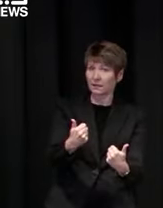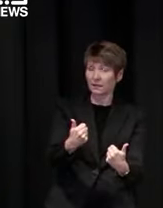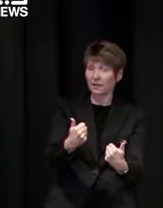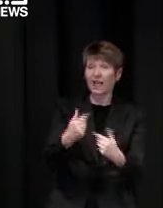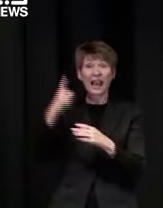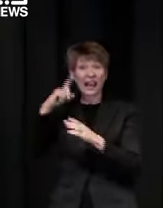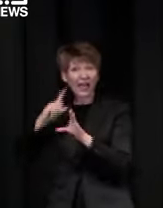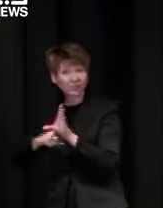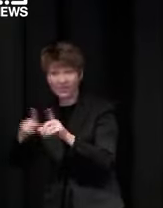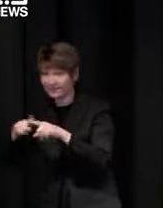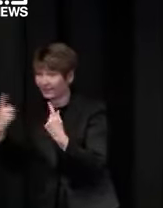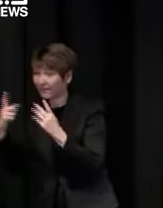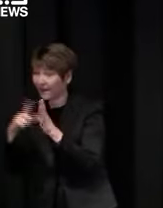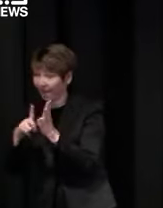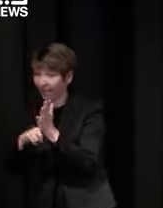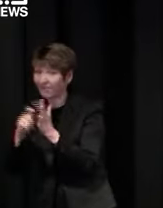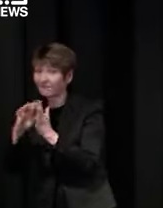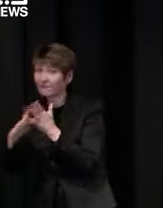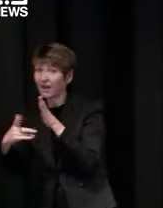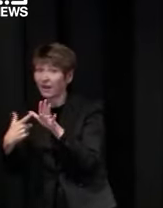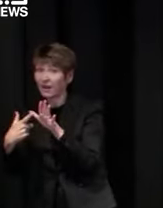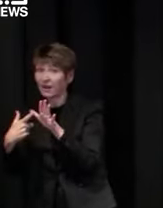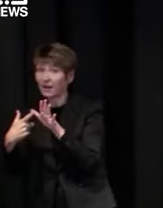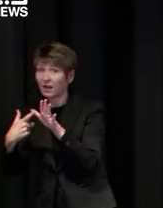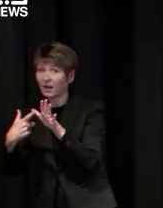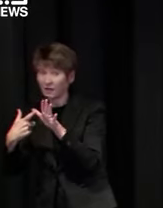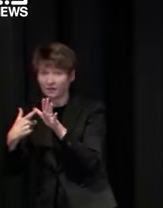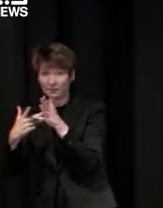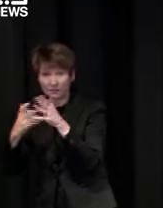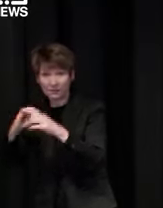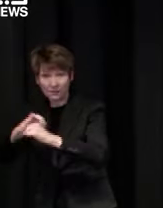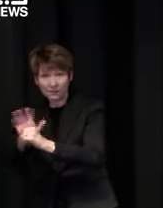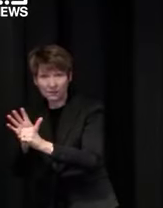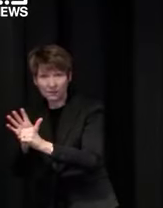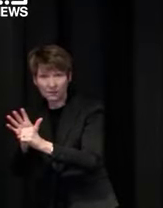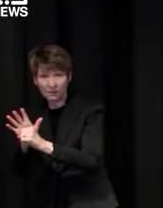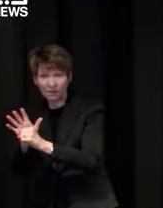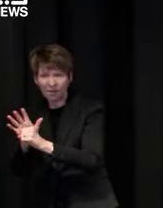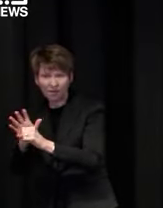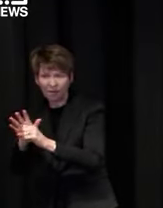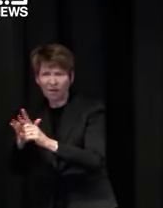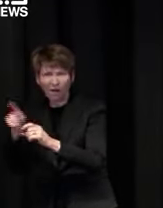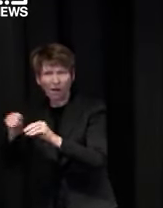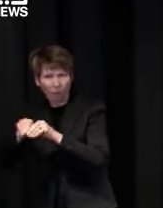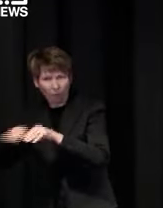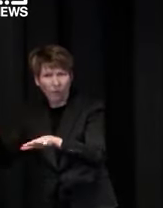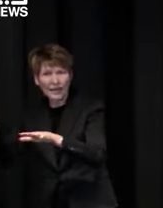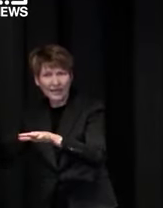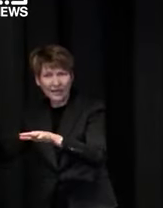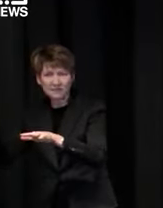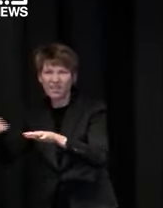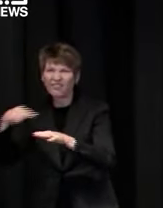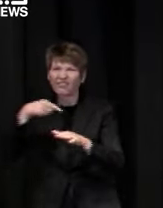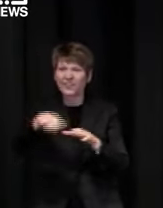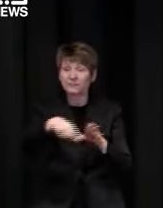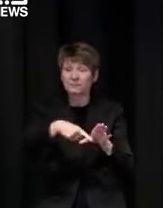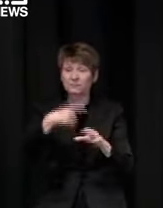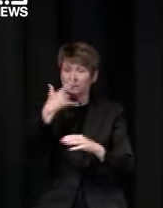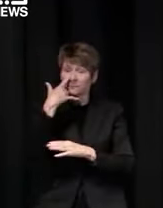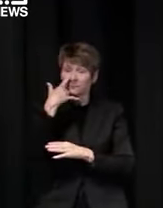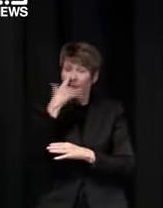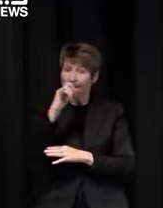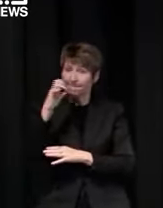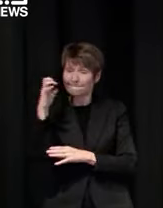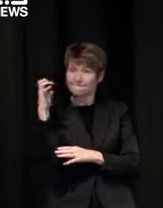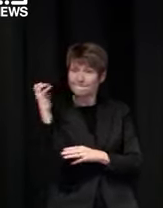not last year's covert it's very very different both in terms of the the speed with which it moves the seriousness of illness with which it